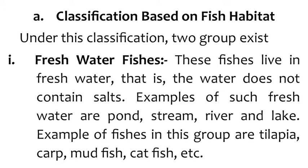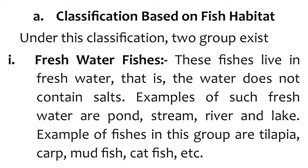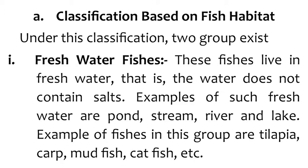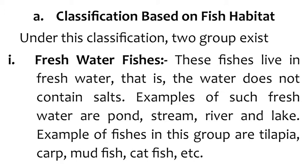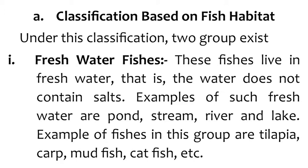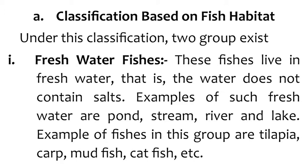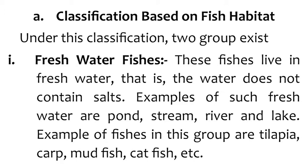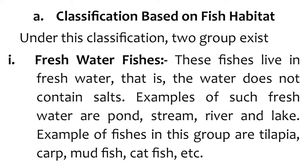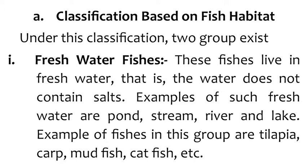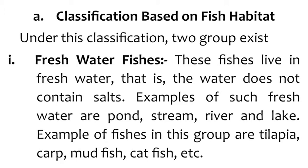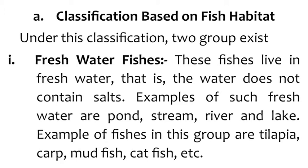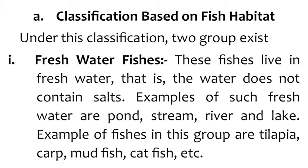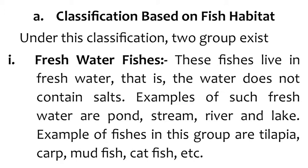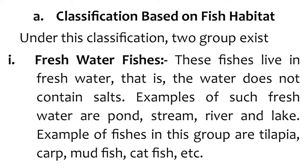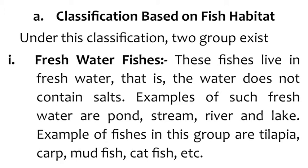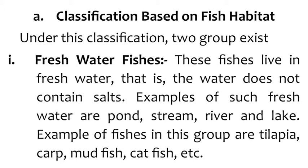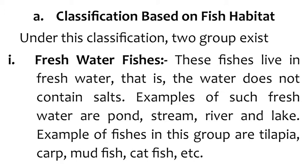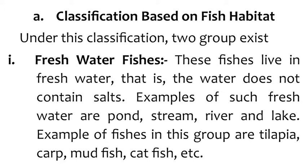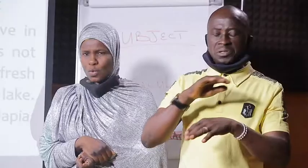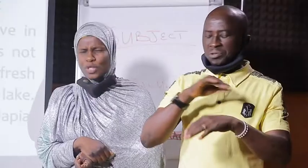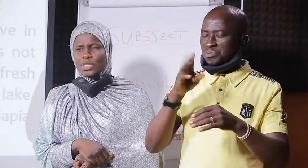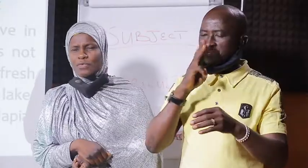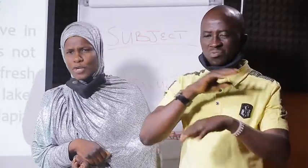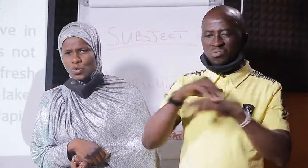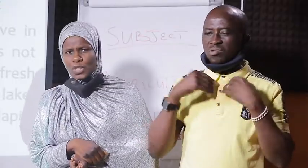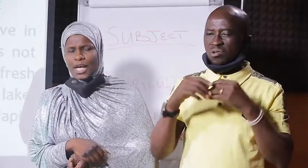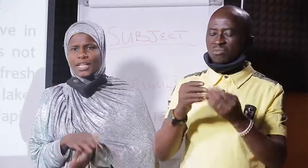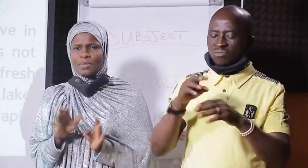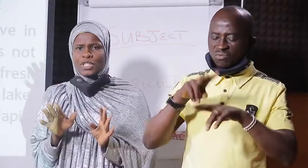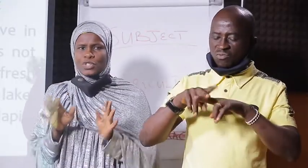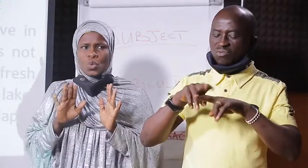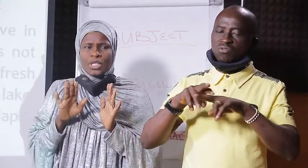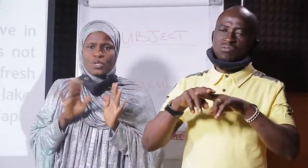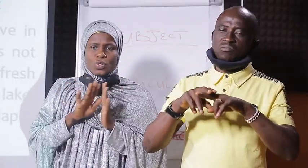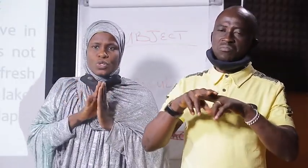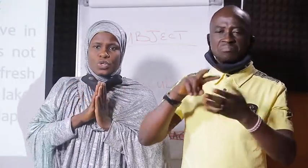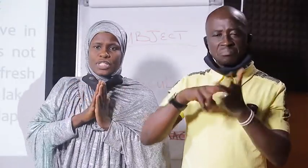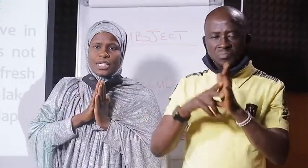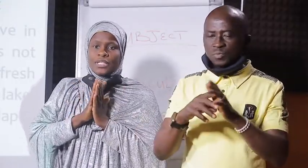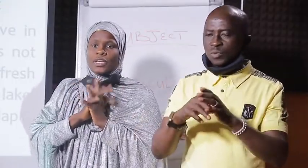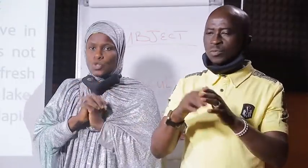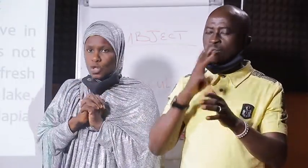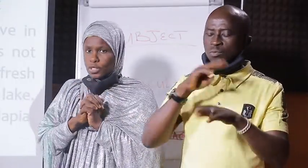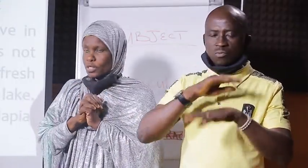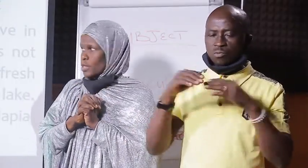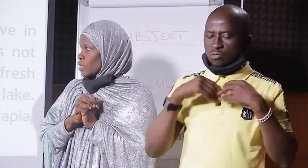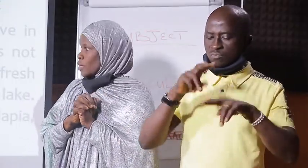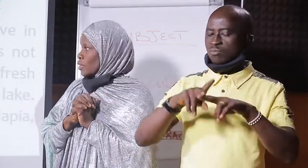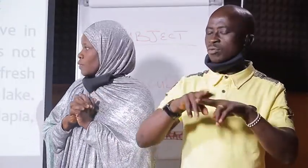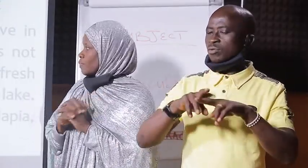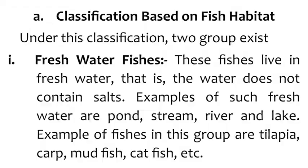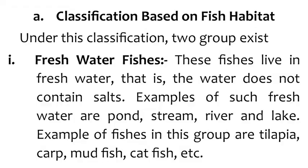water. The water does not contain salt. When you say fresh water, it means the water does not contain salt.